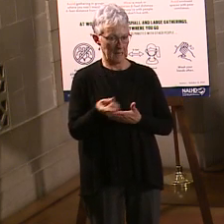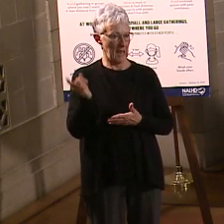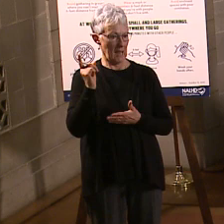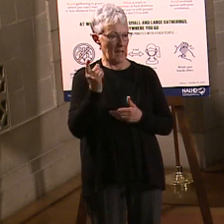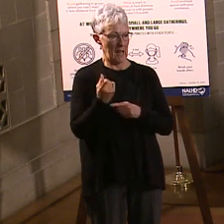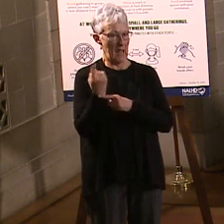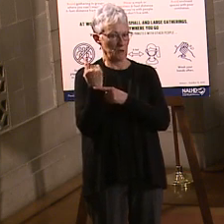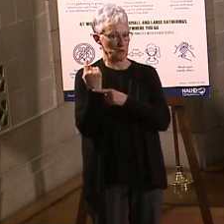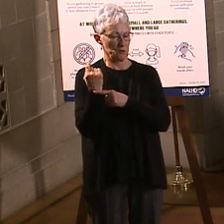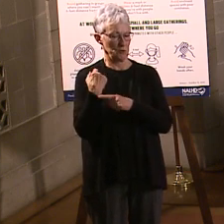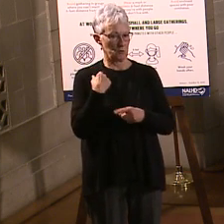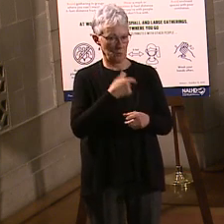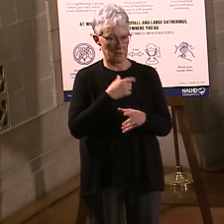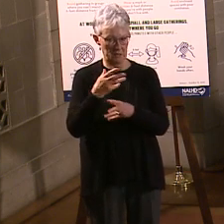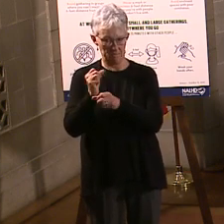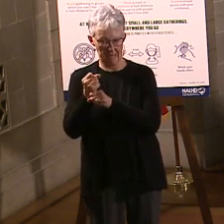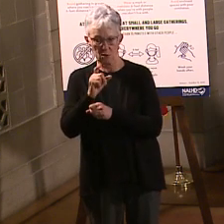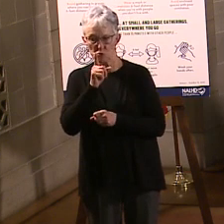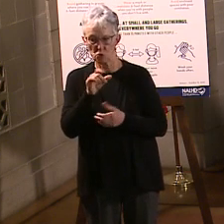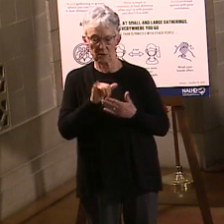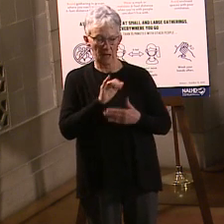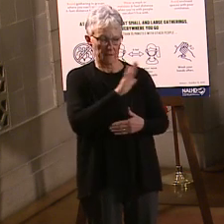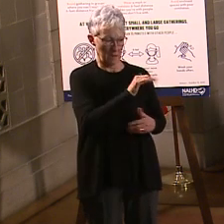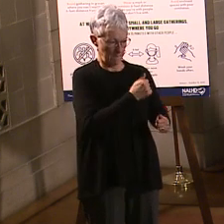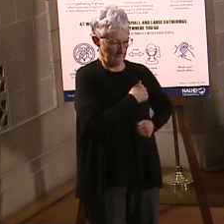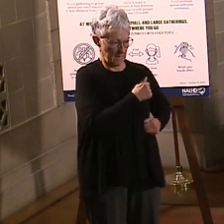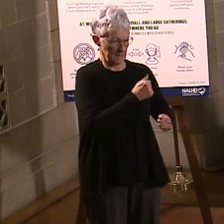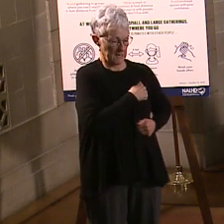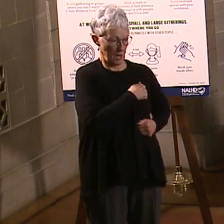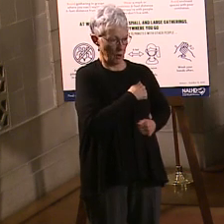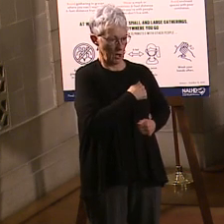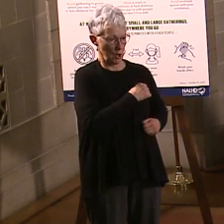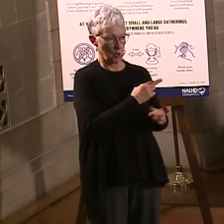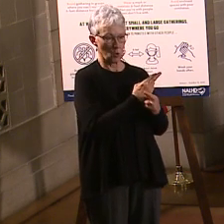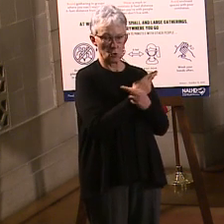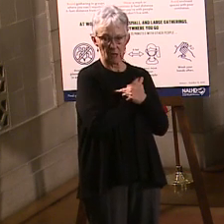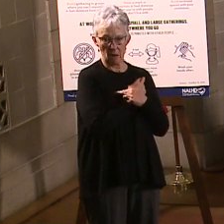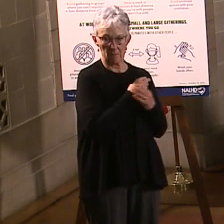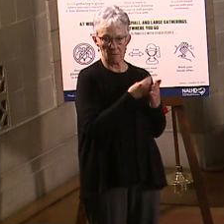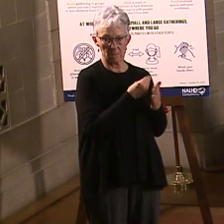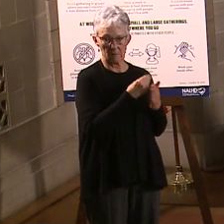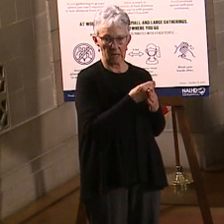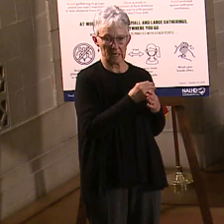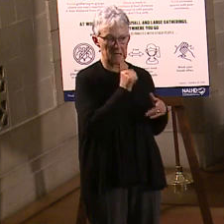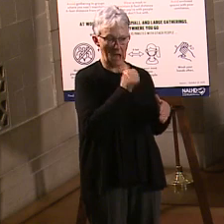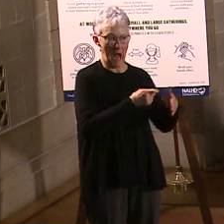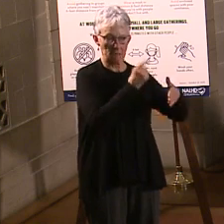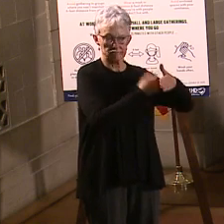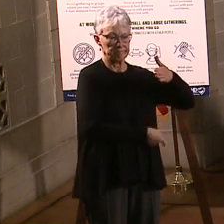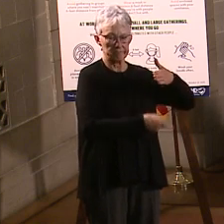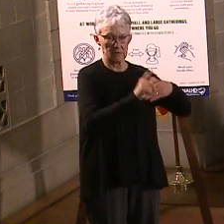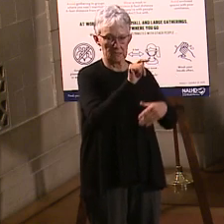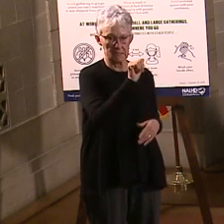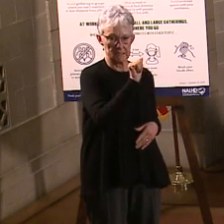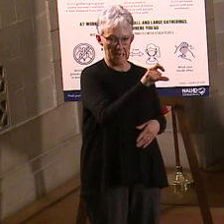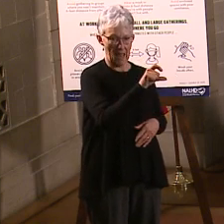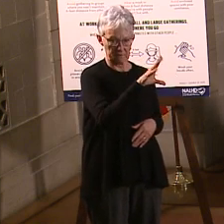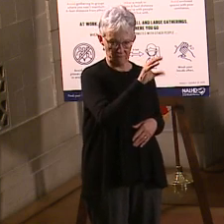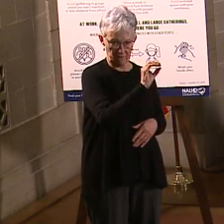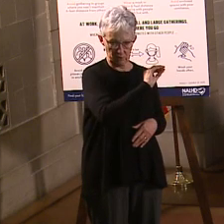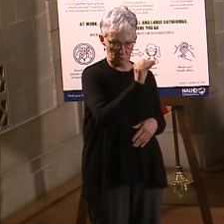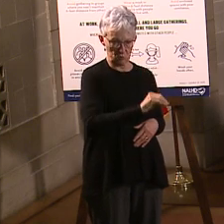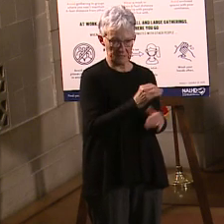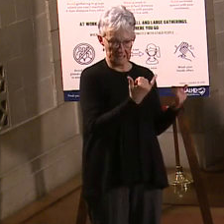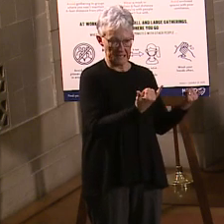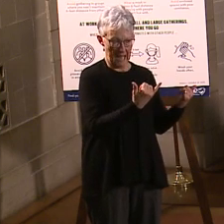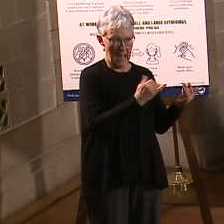sure their military retirement benefits were not being taxed. We got 50%. We're asking for the other 50% from this legislative session, and that will make us